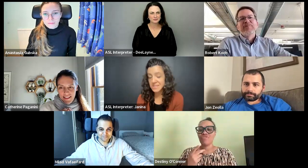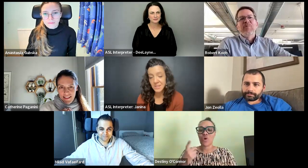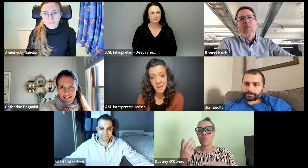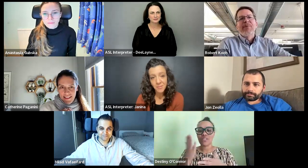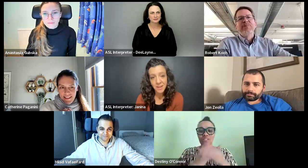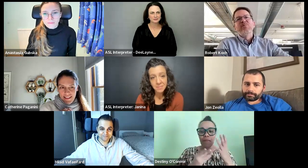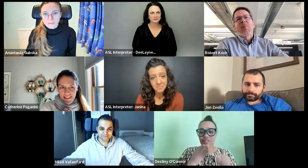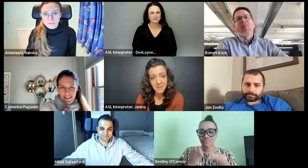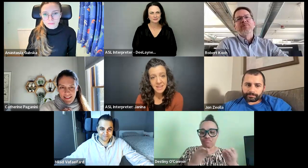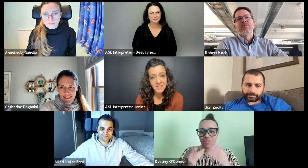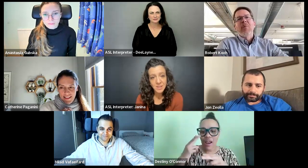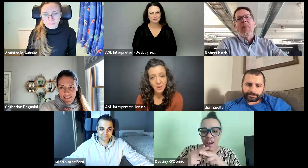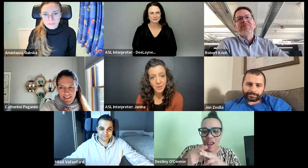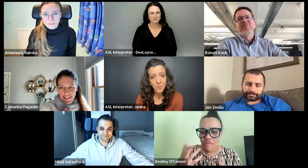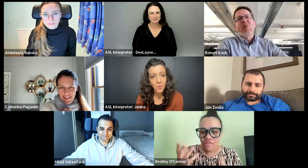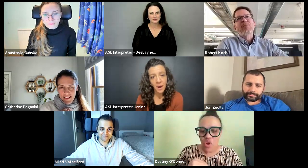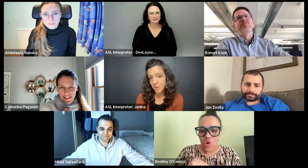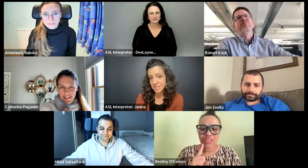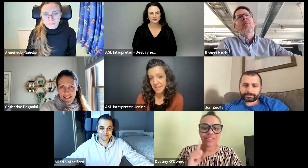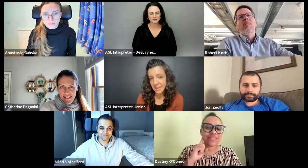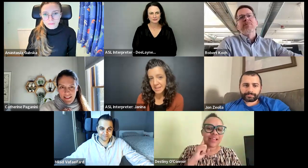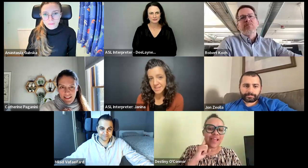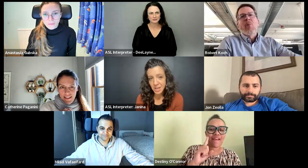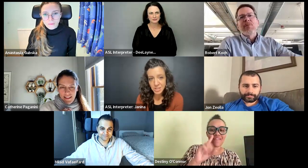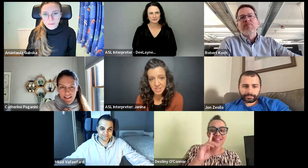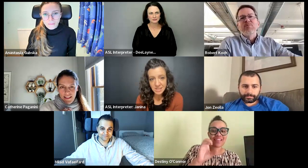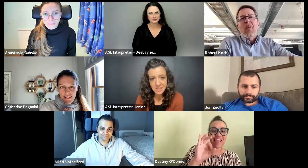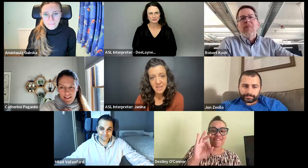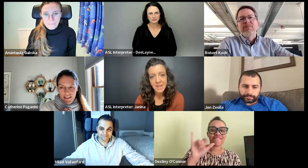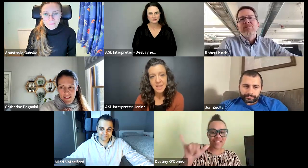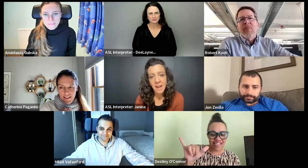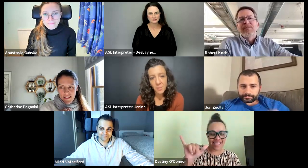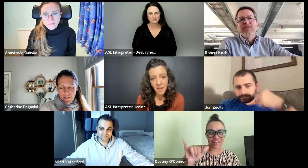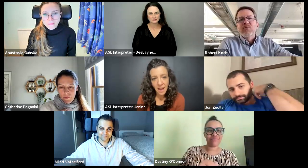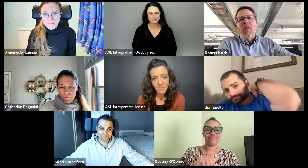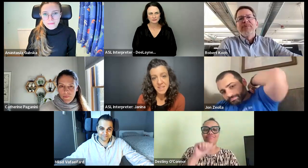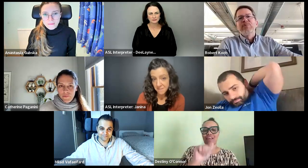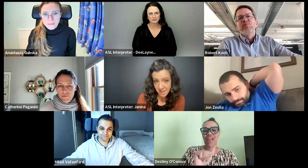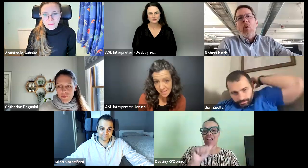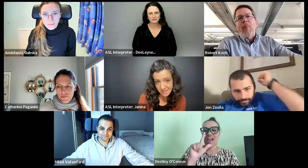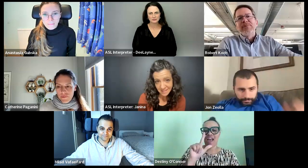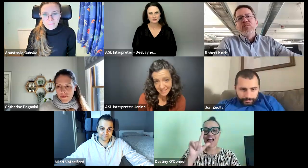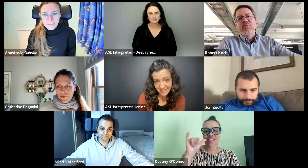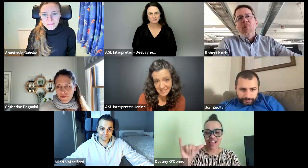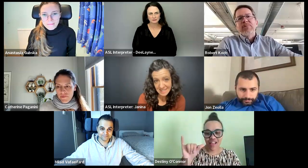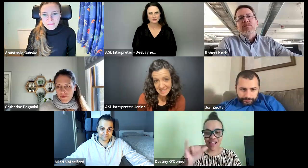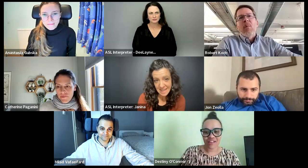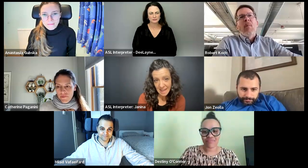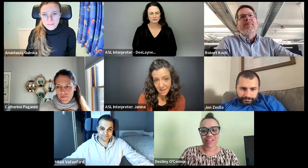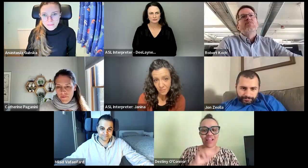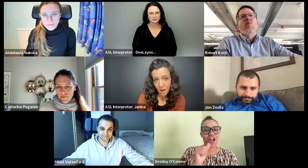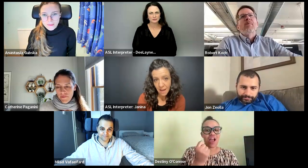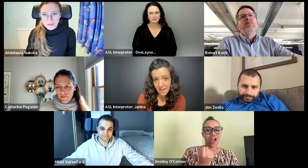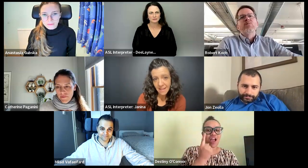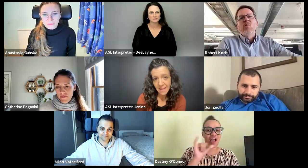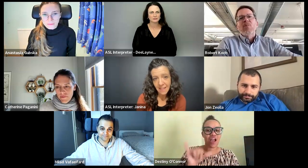You still need a name for him. So, we're taking any suggestions. Right now we have Deafy, D